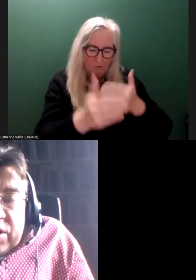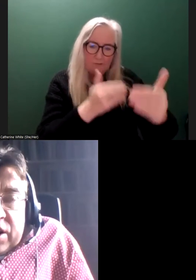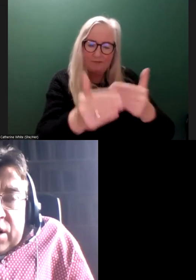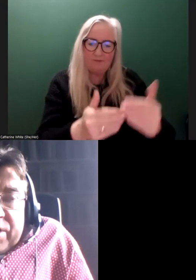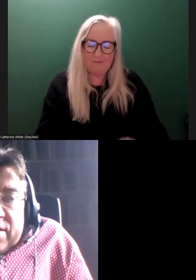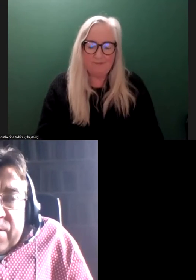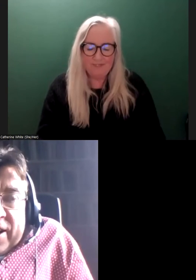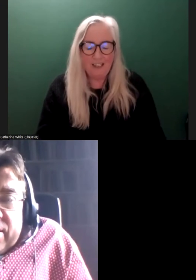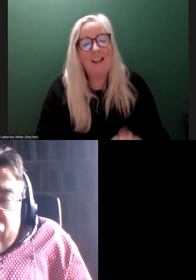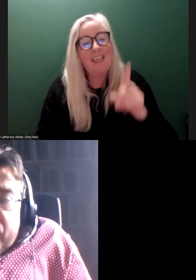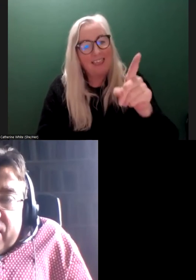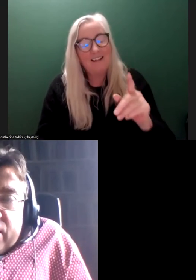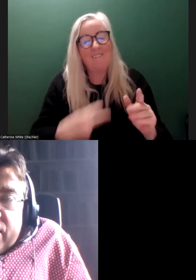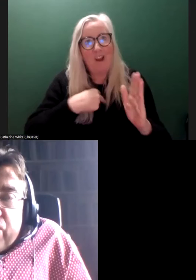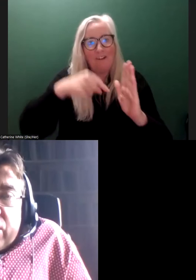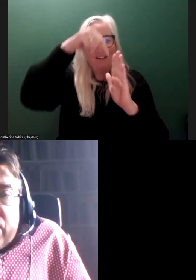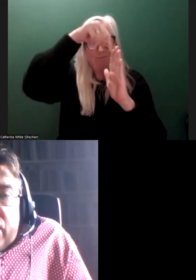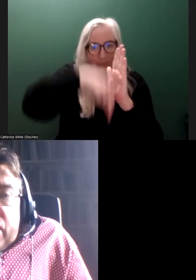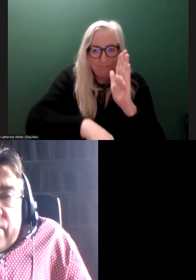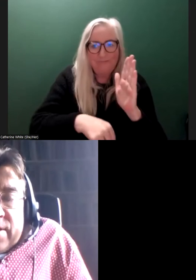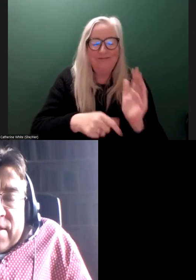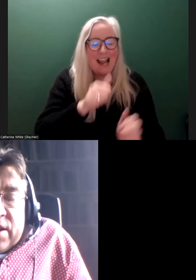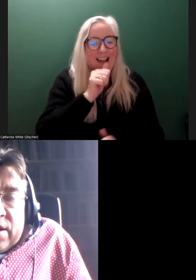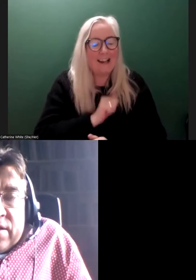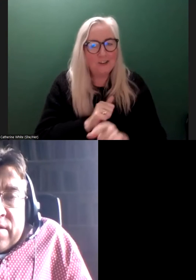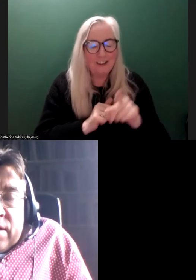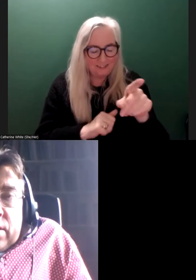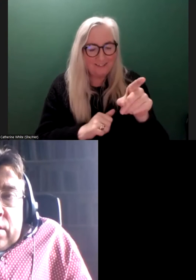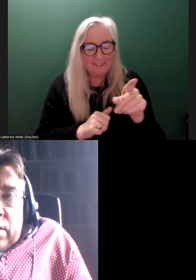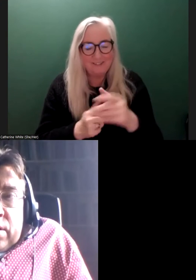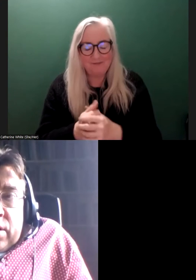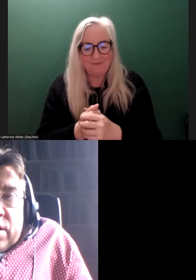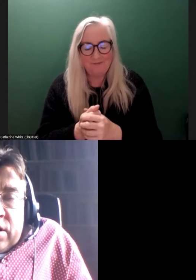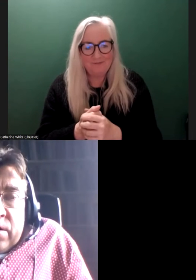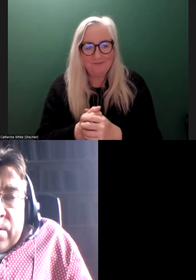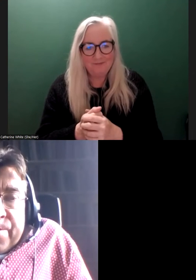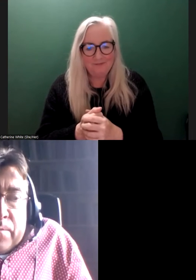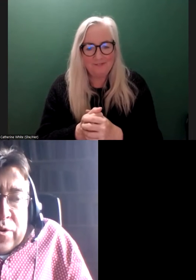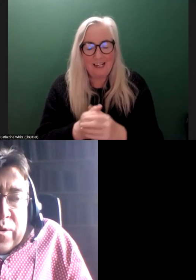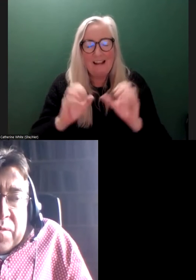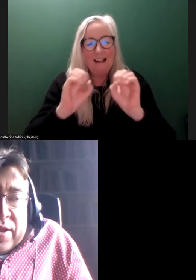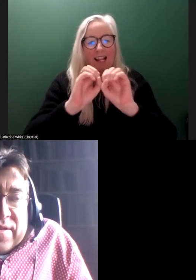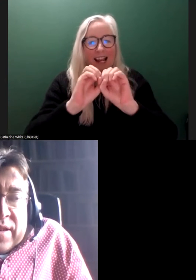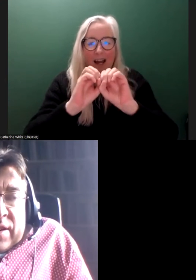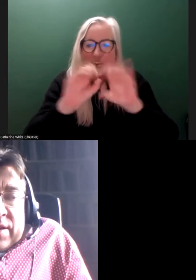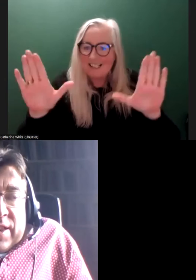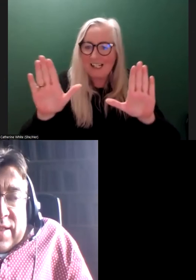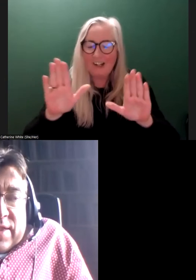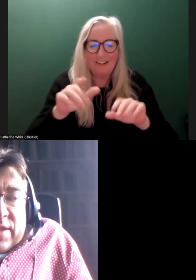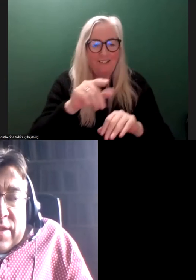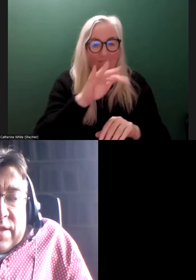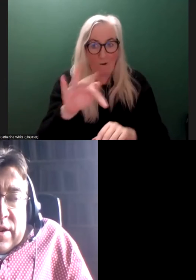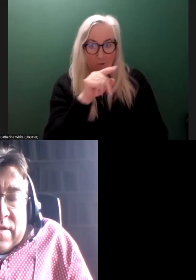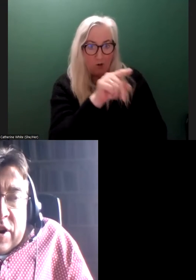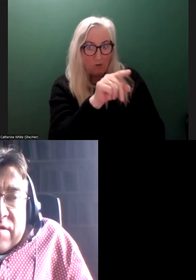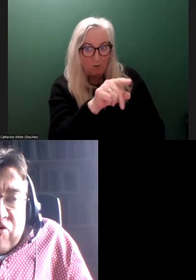That's a really comprehensive answer, James. And what obviously is clear from your response, that